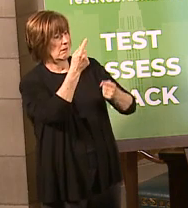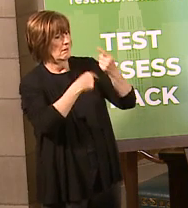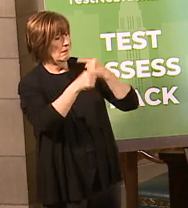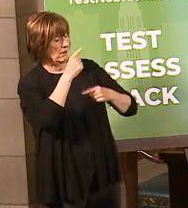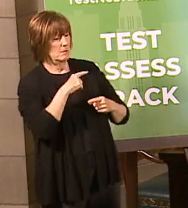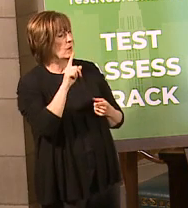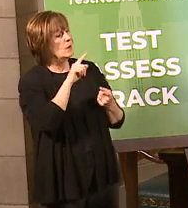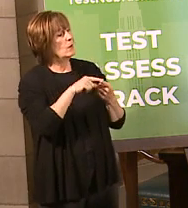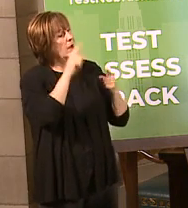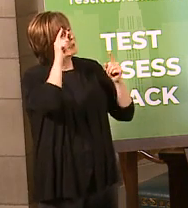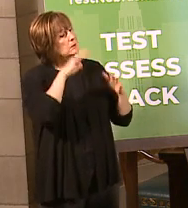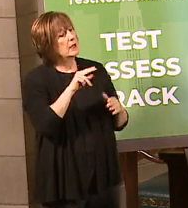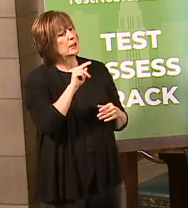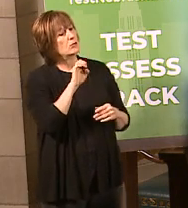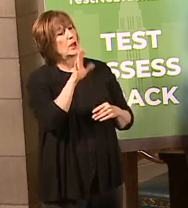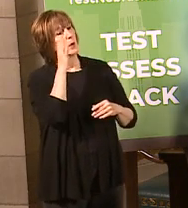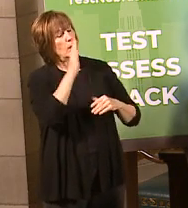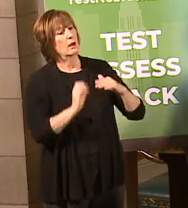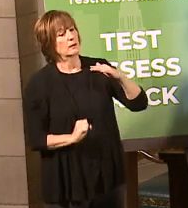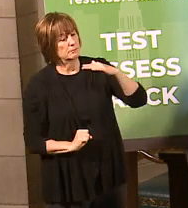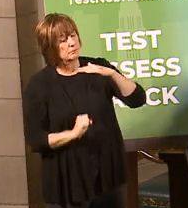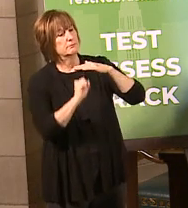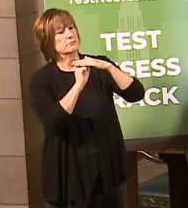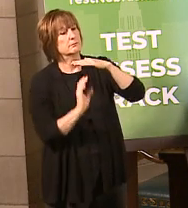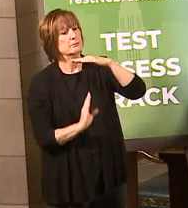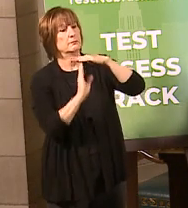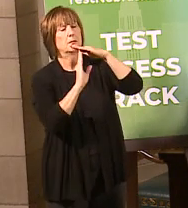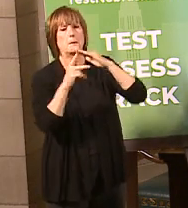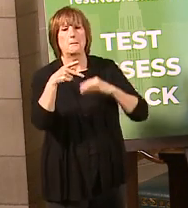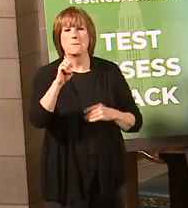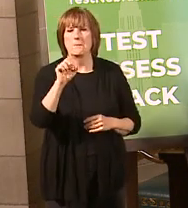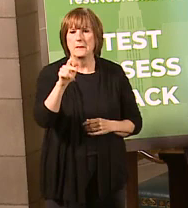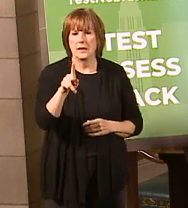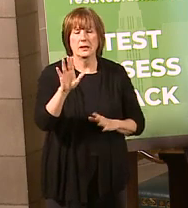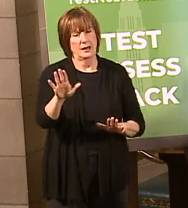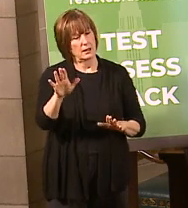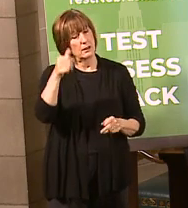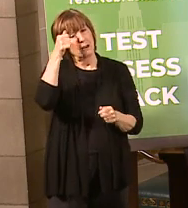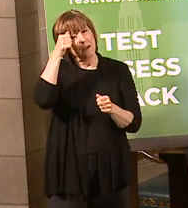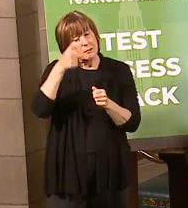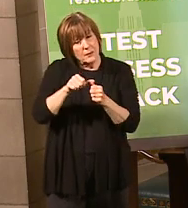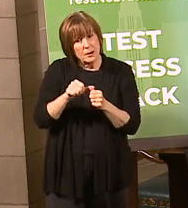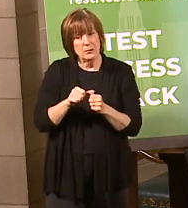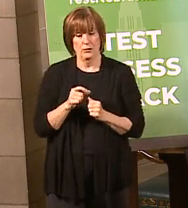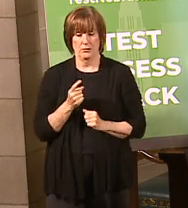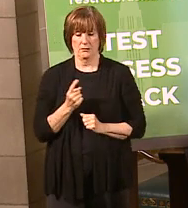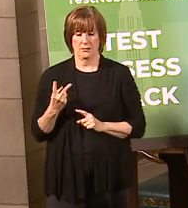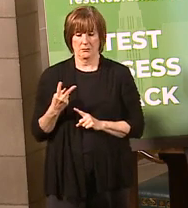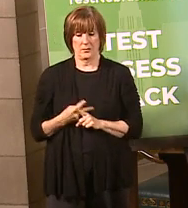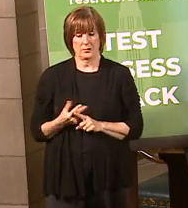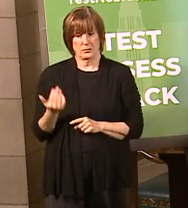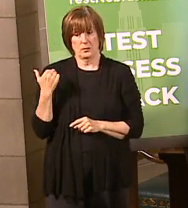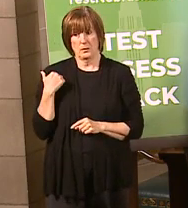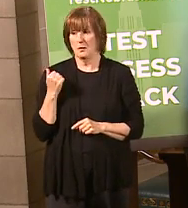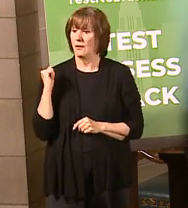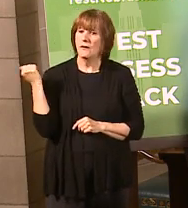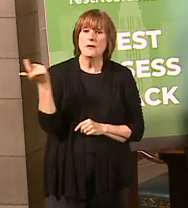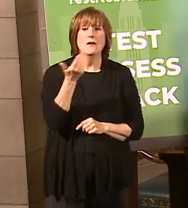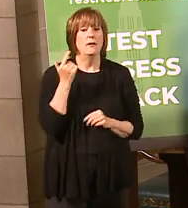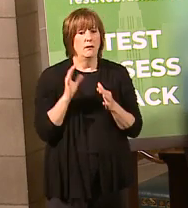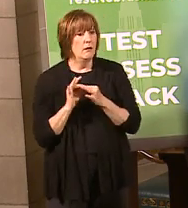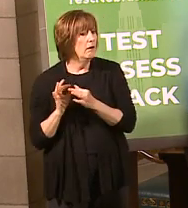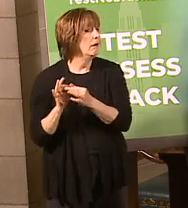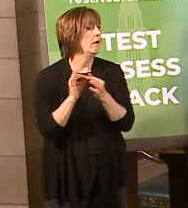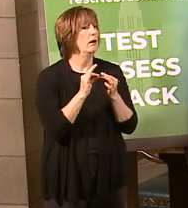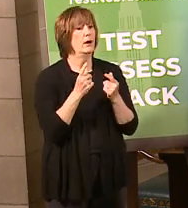When do you expect Nebraska to hit its peak? So let's take a step back again, folks. A couple months ago, when we were all talking about what